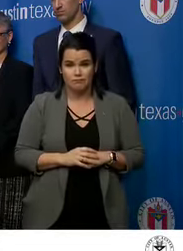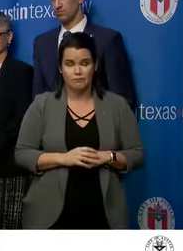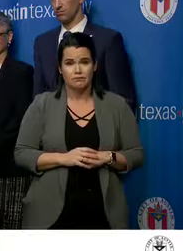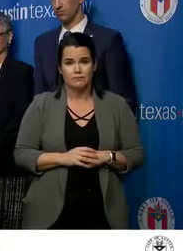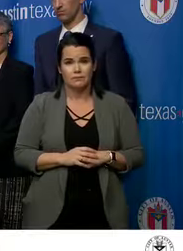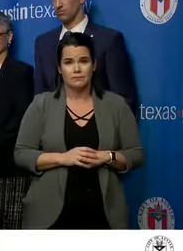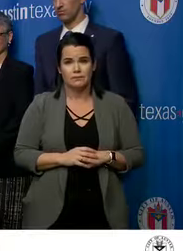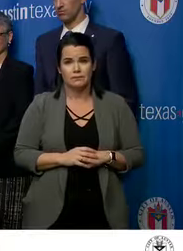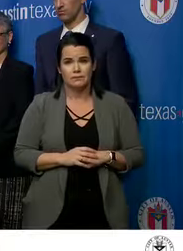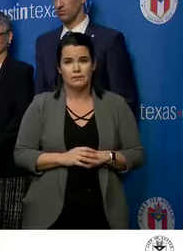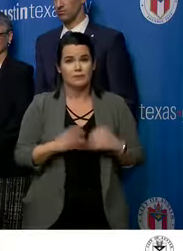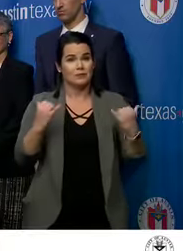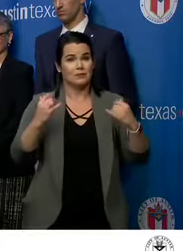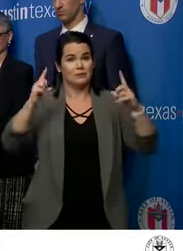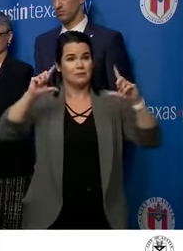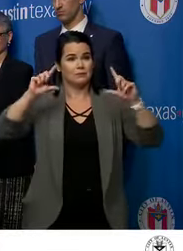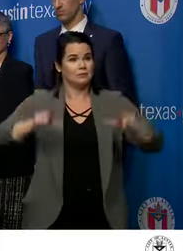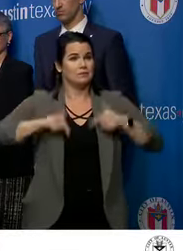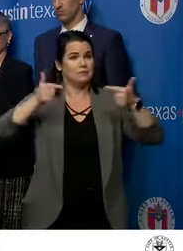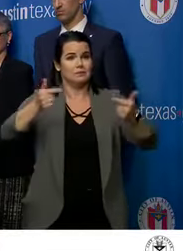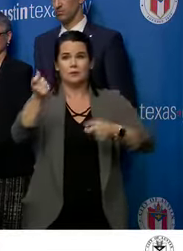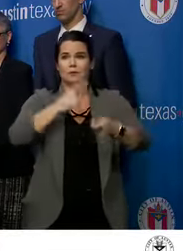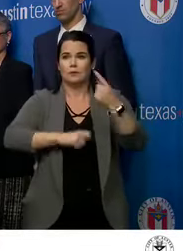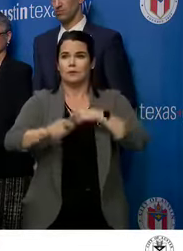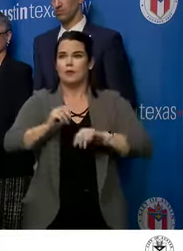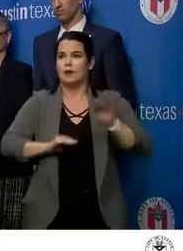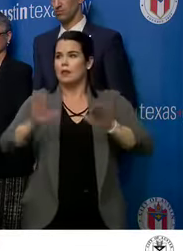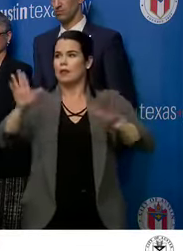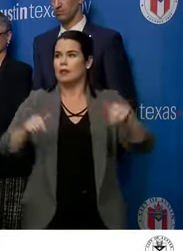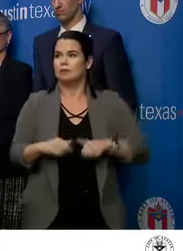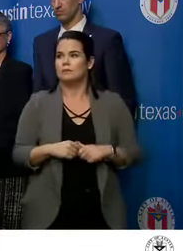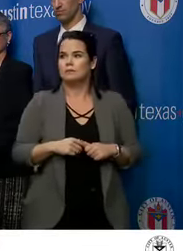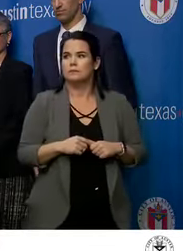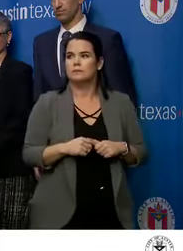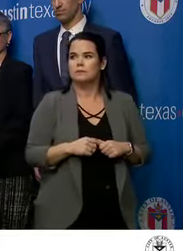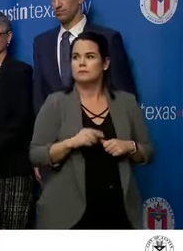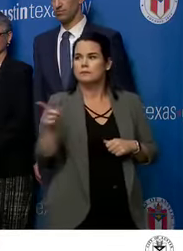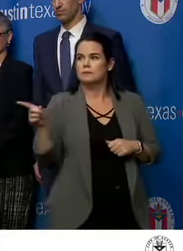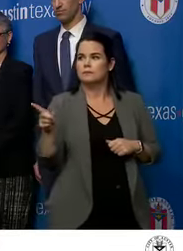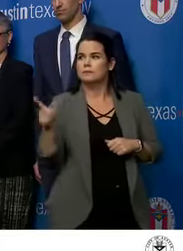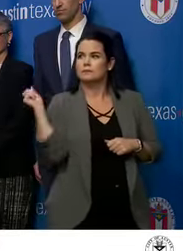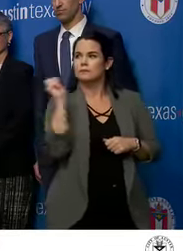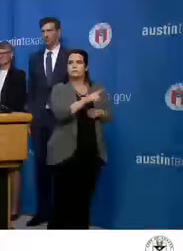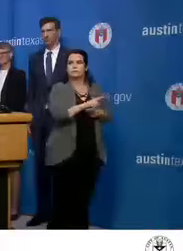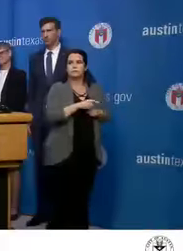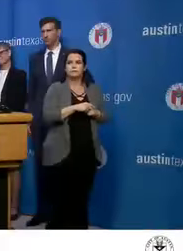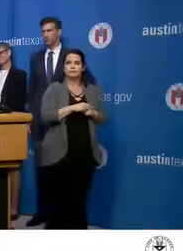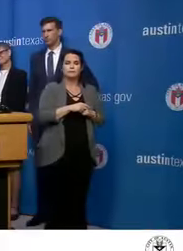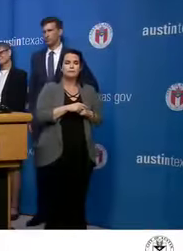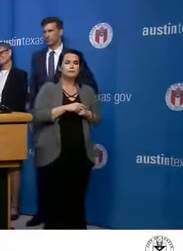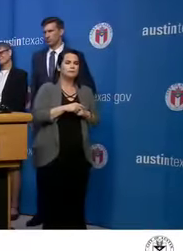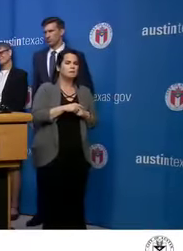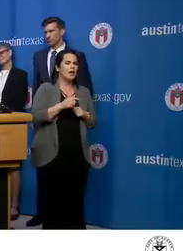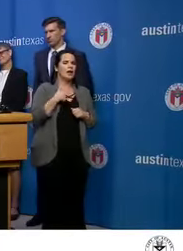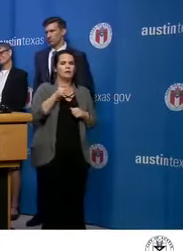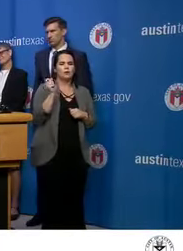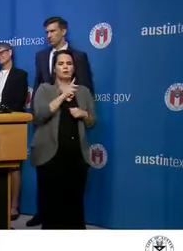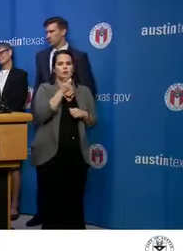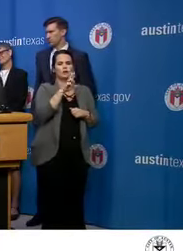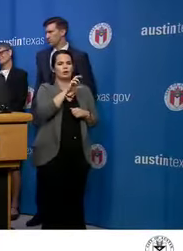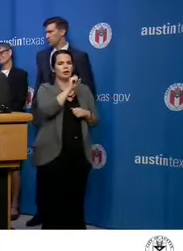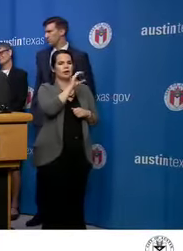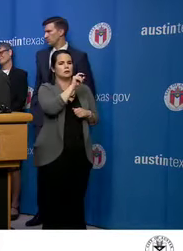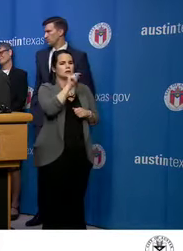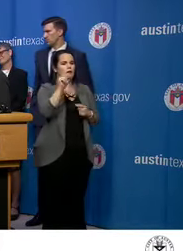we'll open it up for questions. I have a question for Dr. Escott and Director